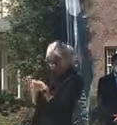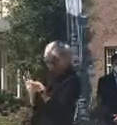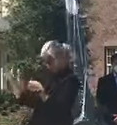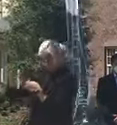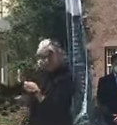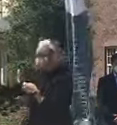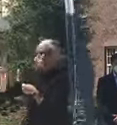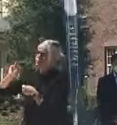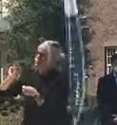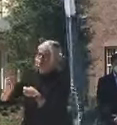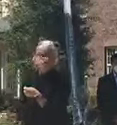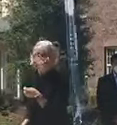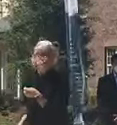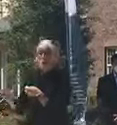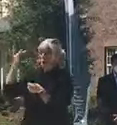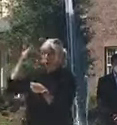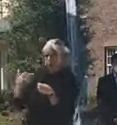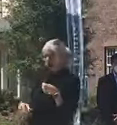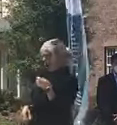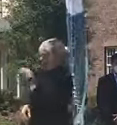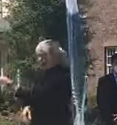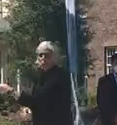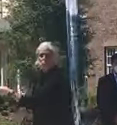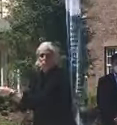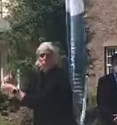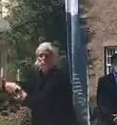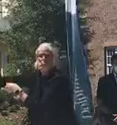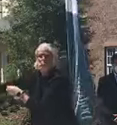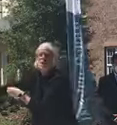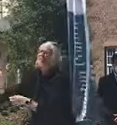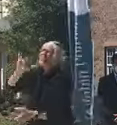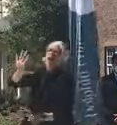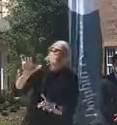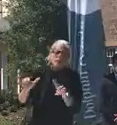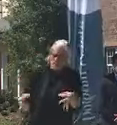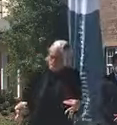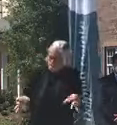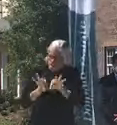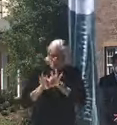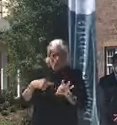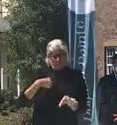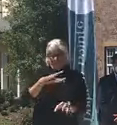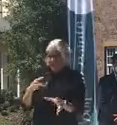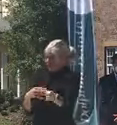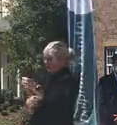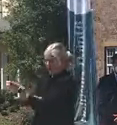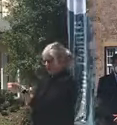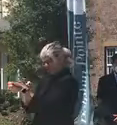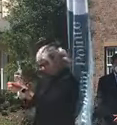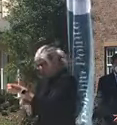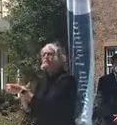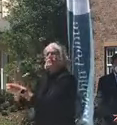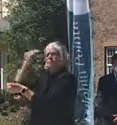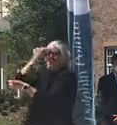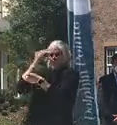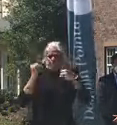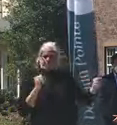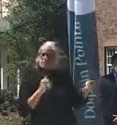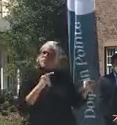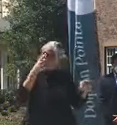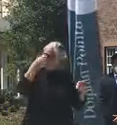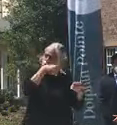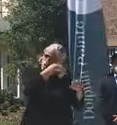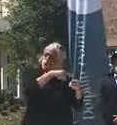outbreak. So that's something that's very, very important in terms of protecting the most vulnerable in our